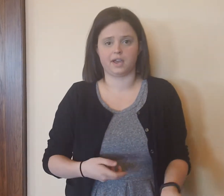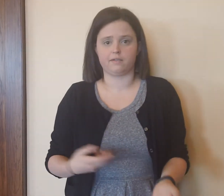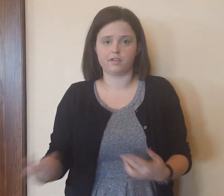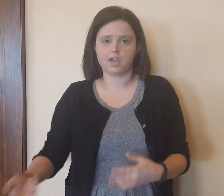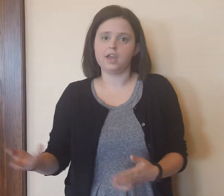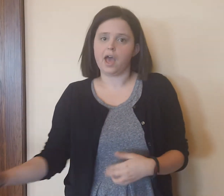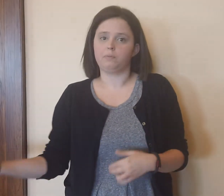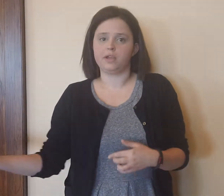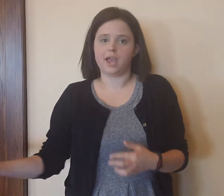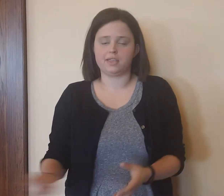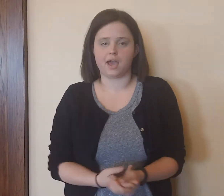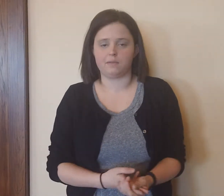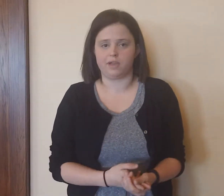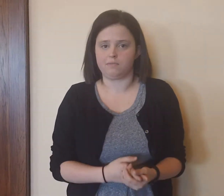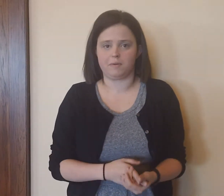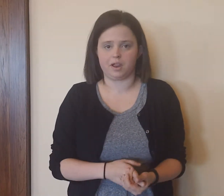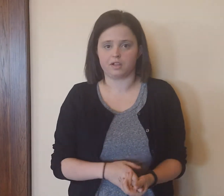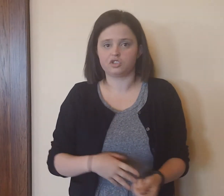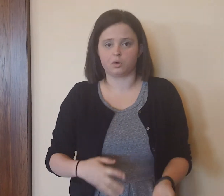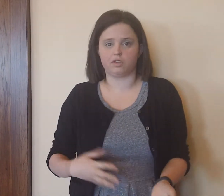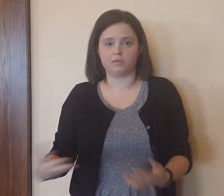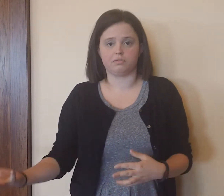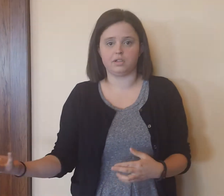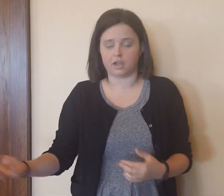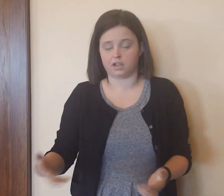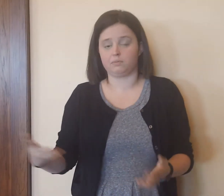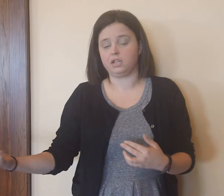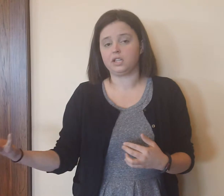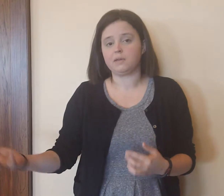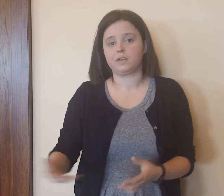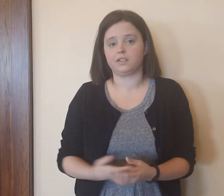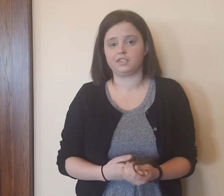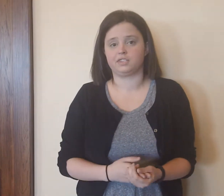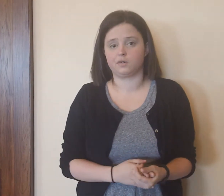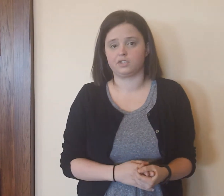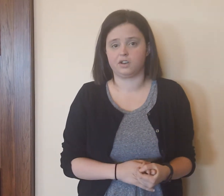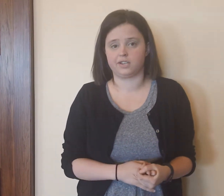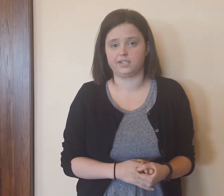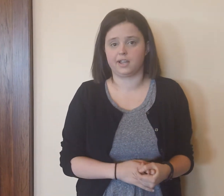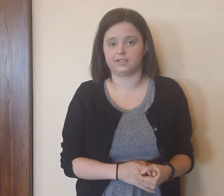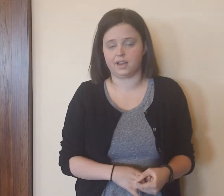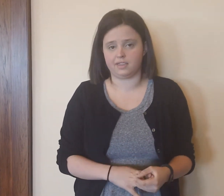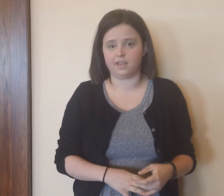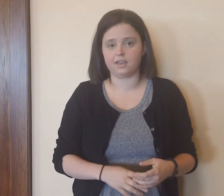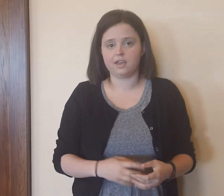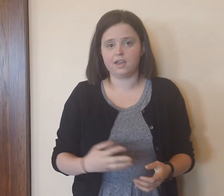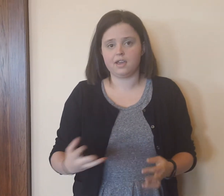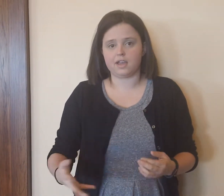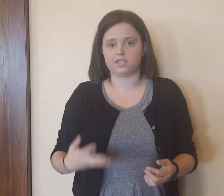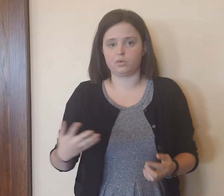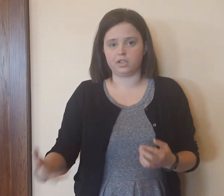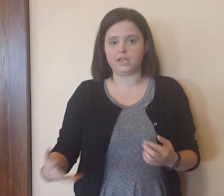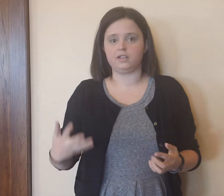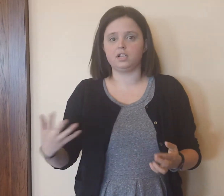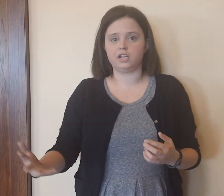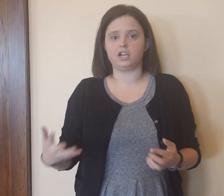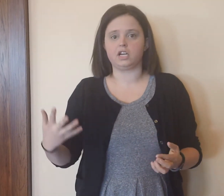is kind of helping aid that a bit, maybe not totally completely but at least to a certain extent. I think it's a really clear